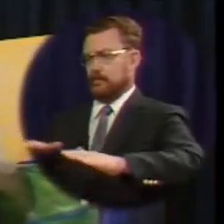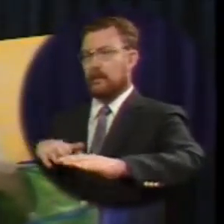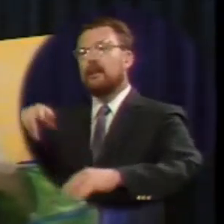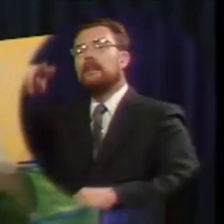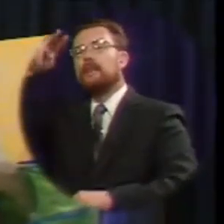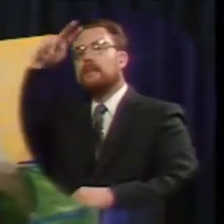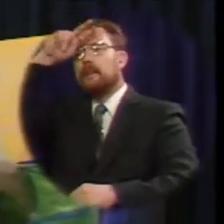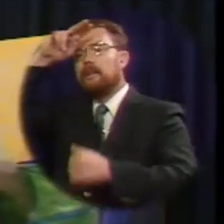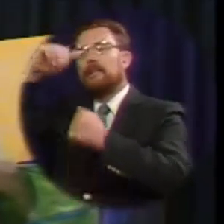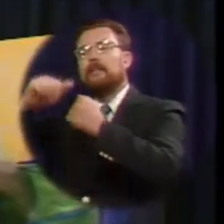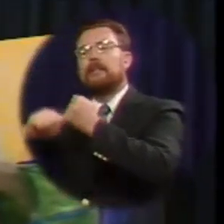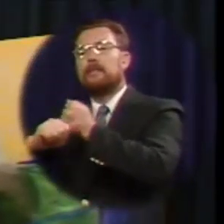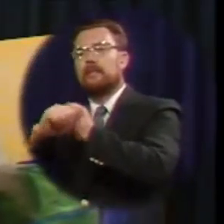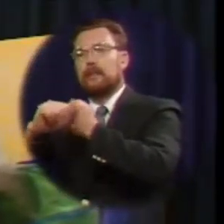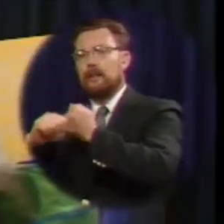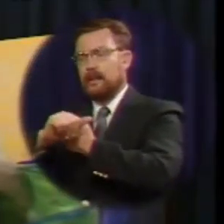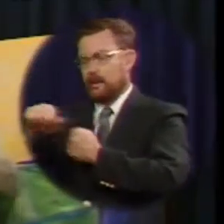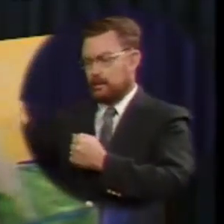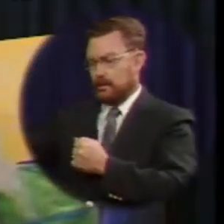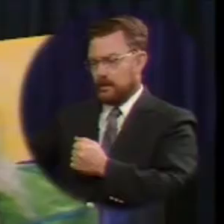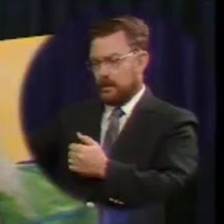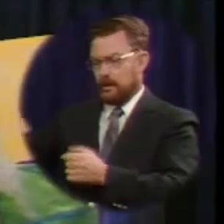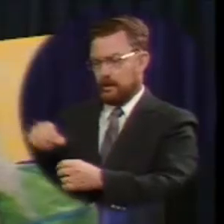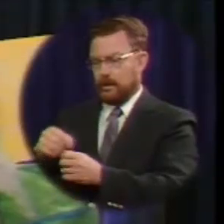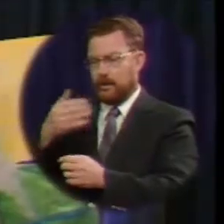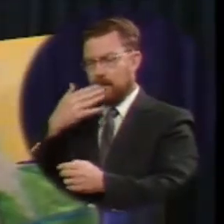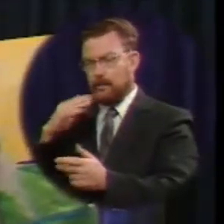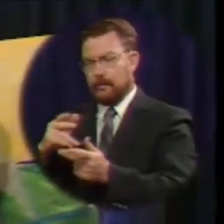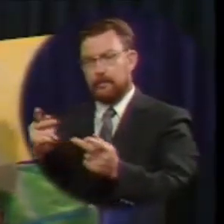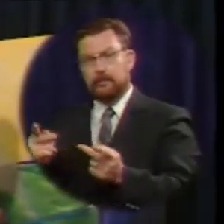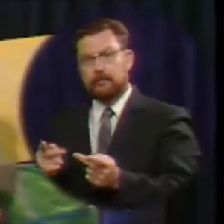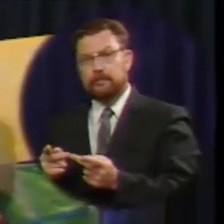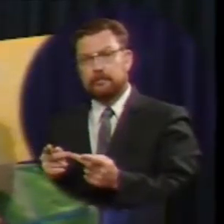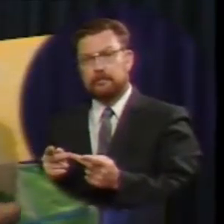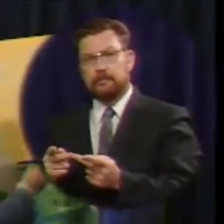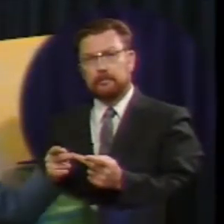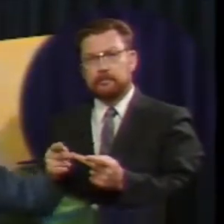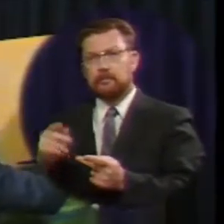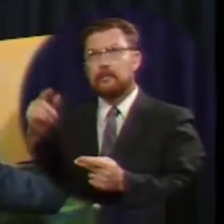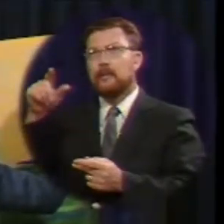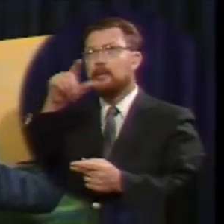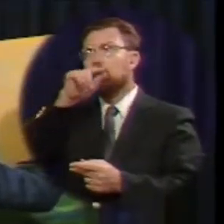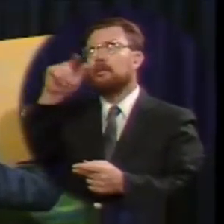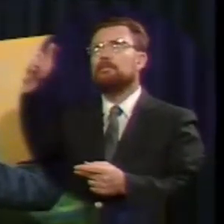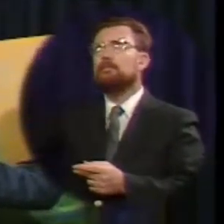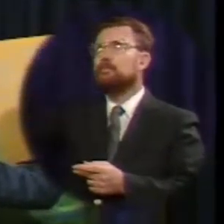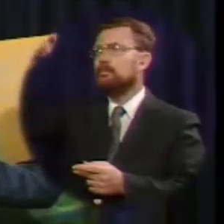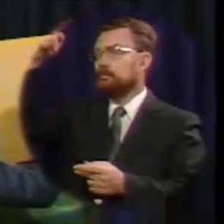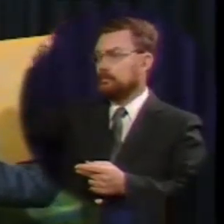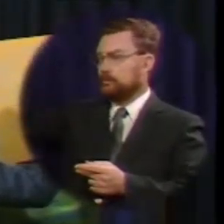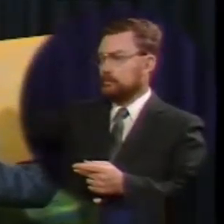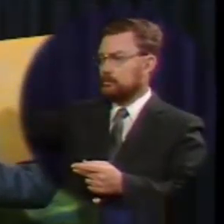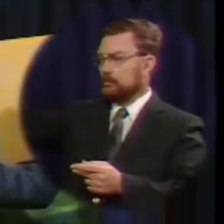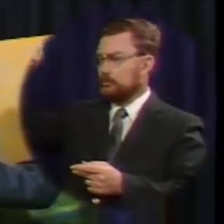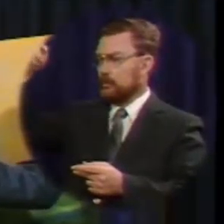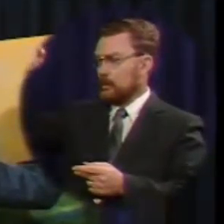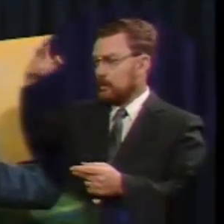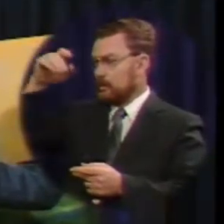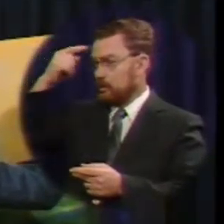dangers lurking in the wilderness the vulture circles overhead searching for just such a